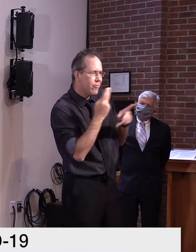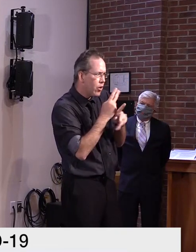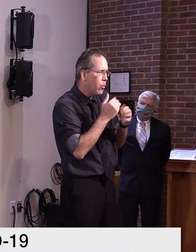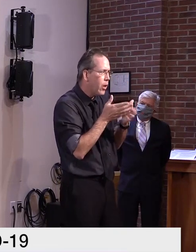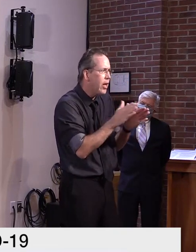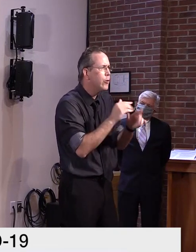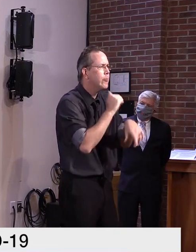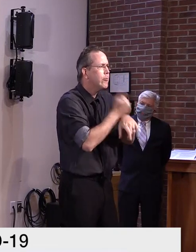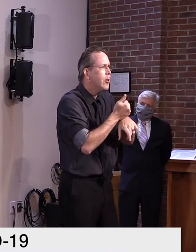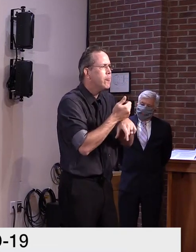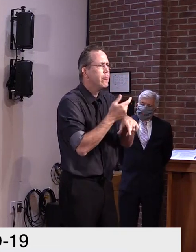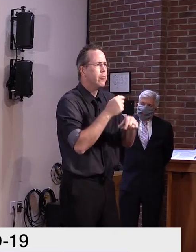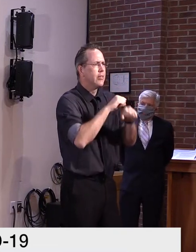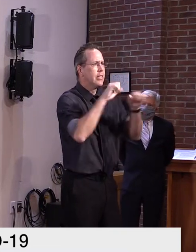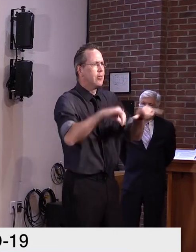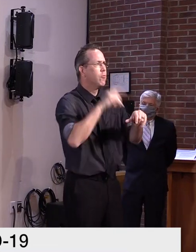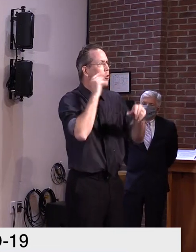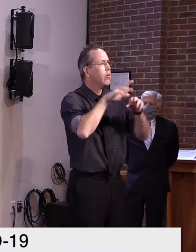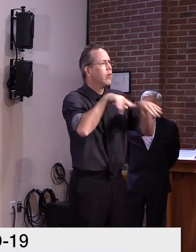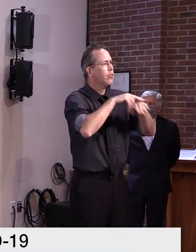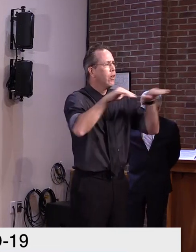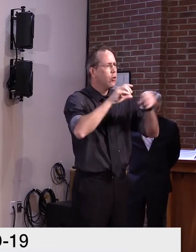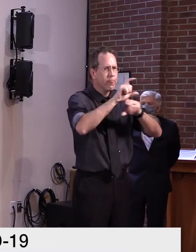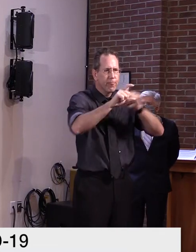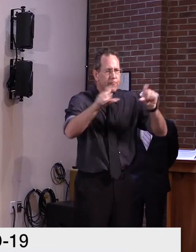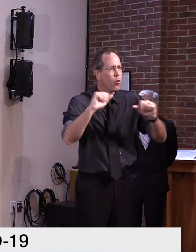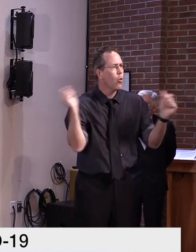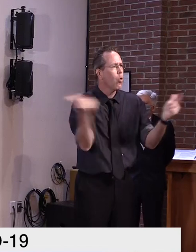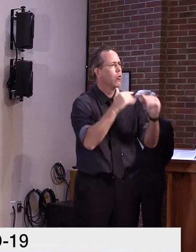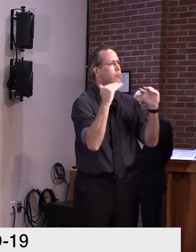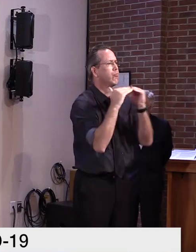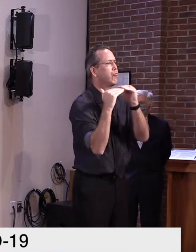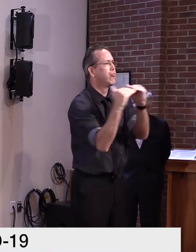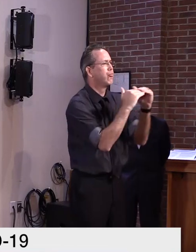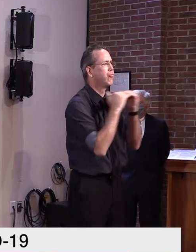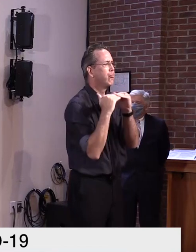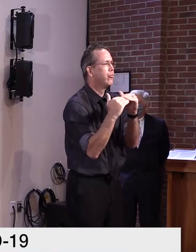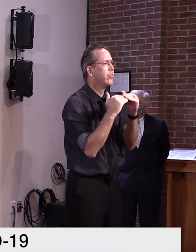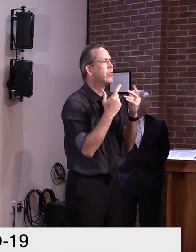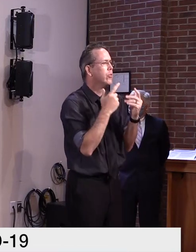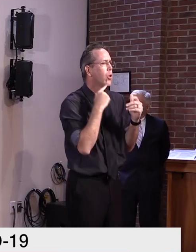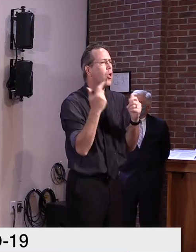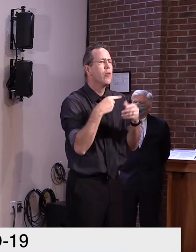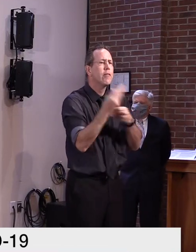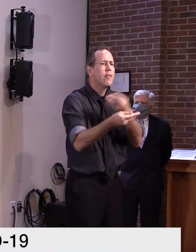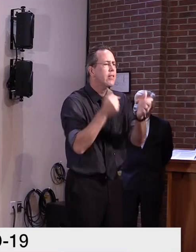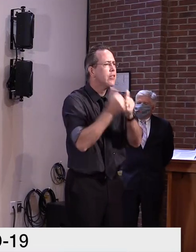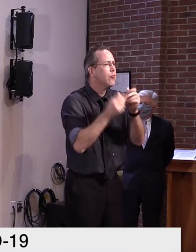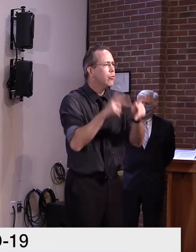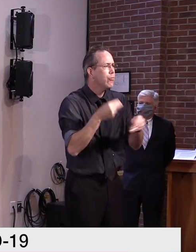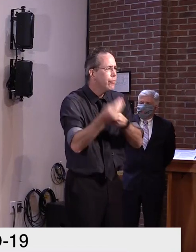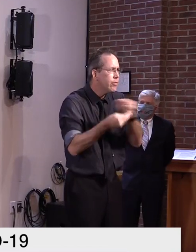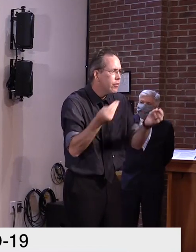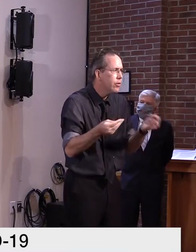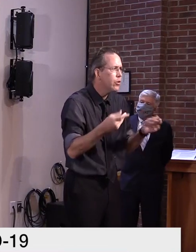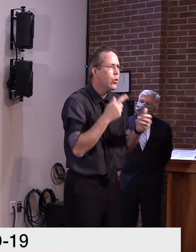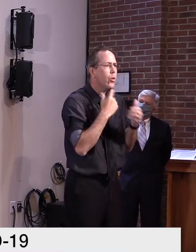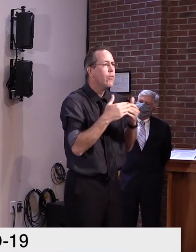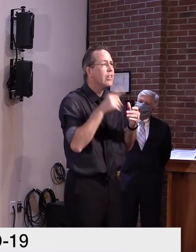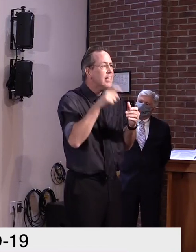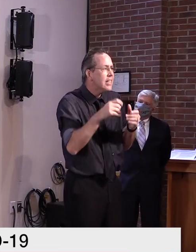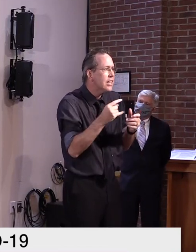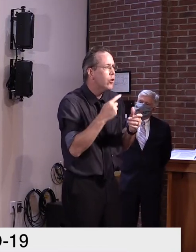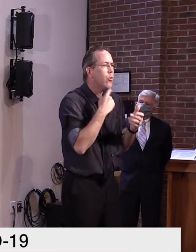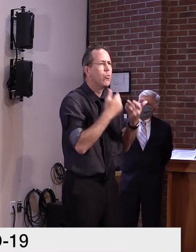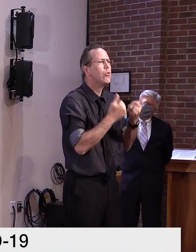make this an equitable process, get it to the people who need it the most first, no matter what state they happen to live in, and,